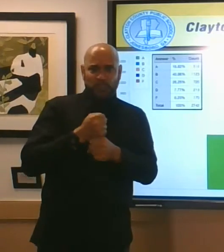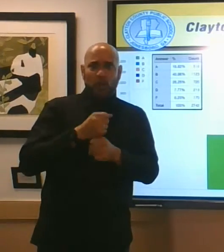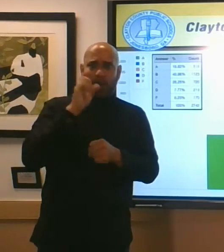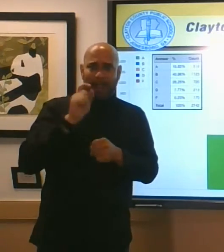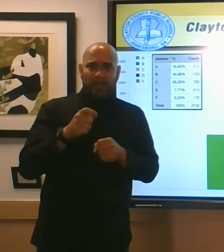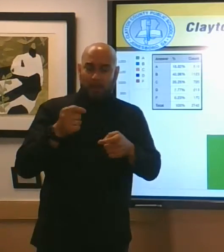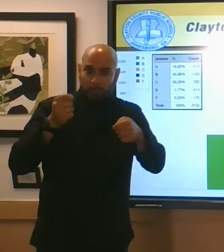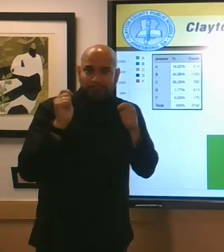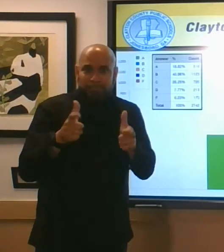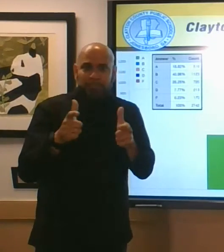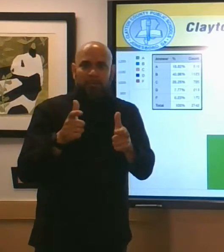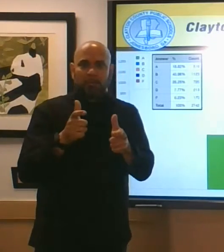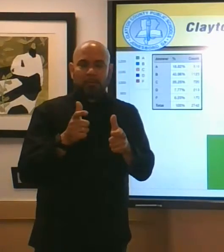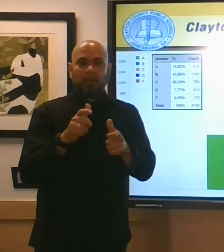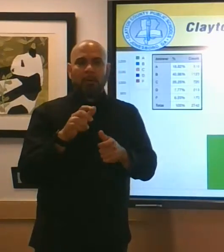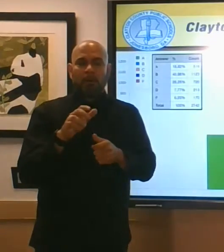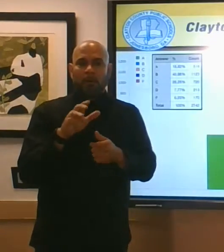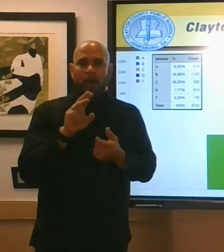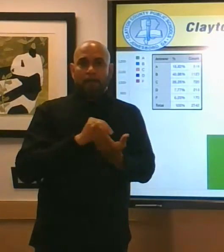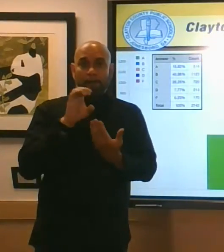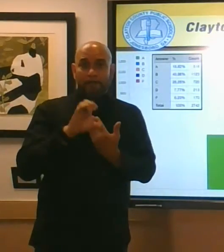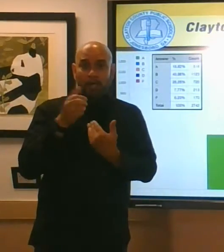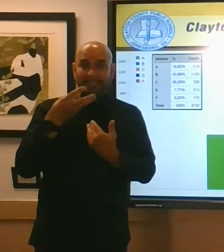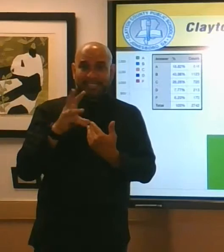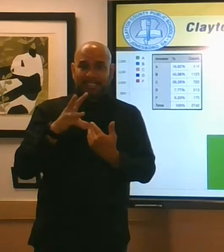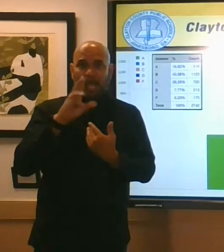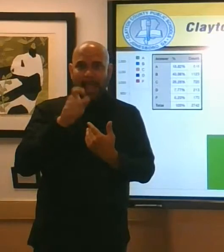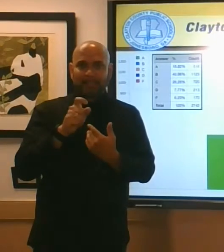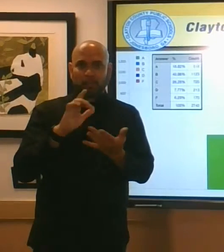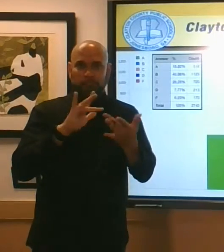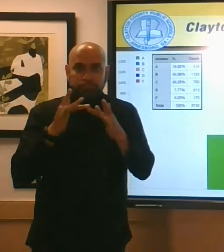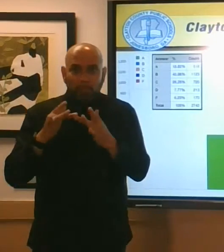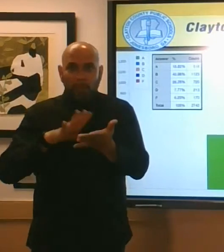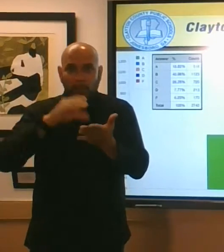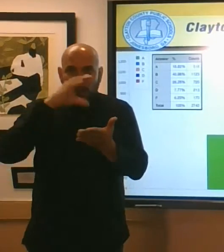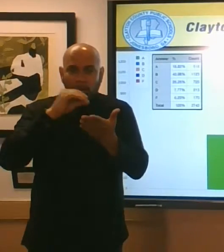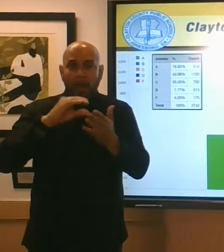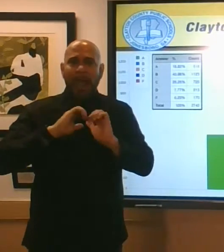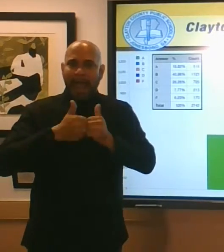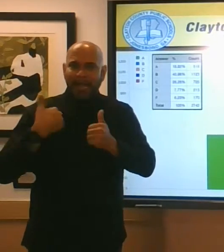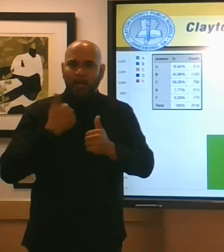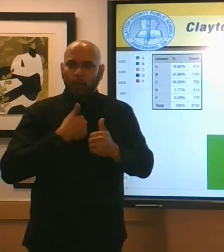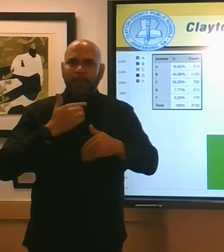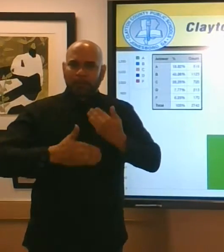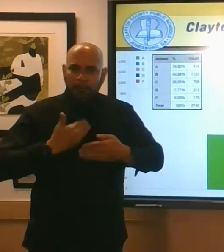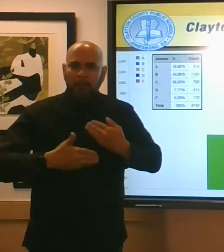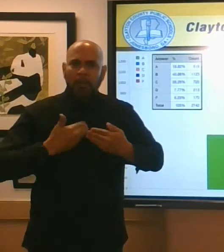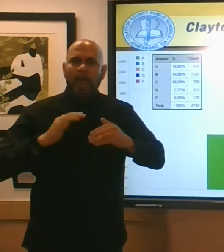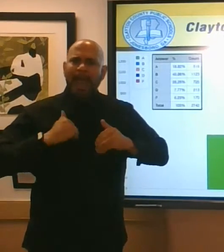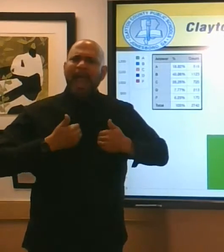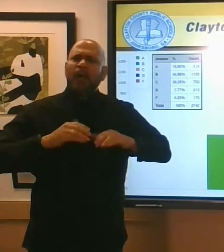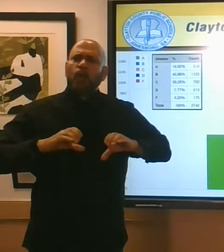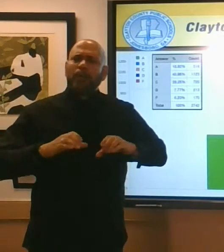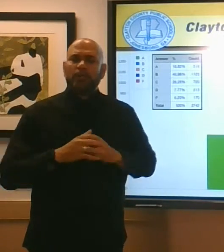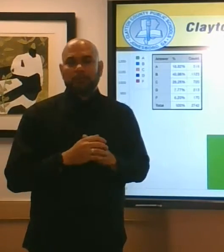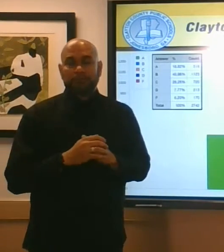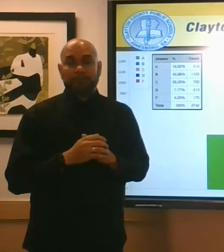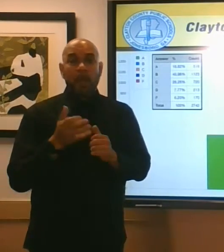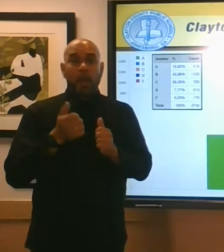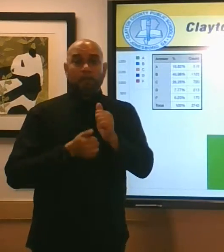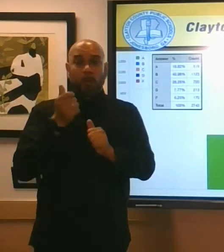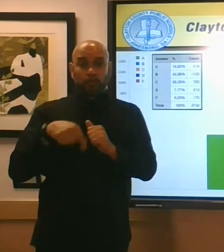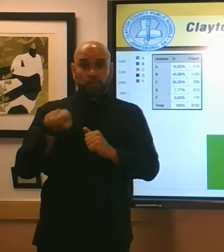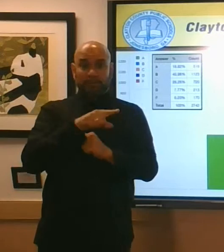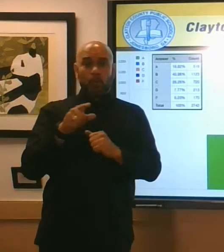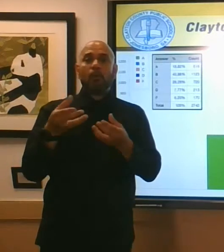everyone who participated to give us a grade as a district how did we do well most of you gave us an a